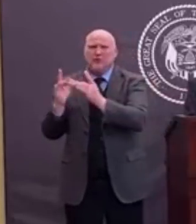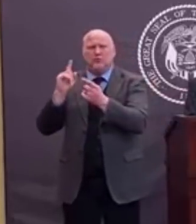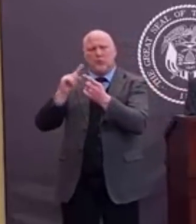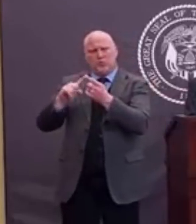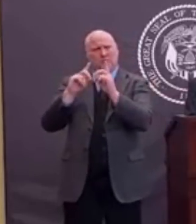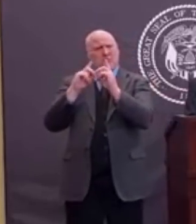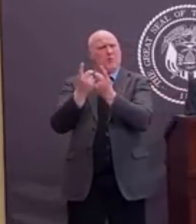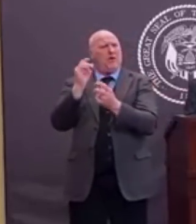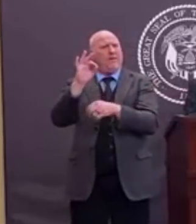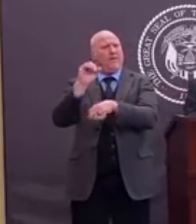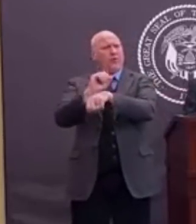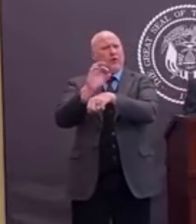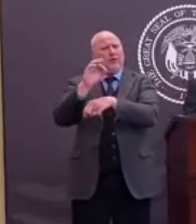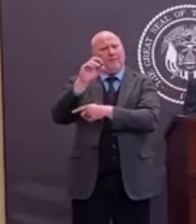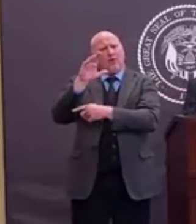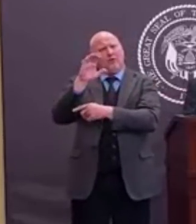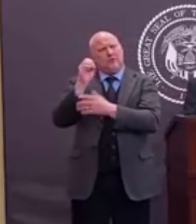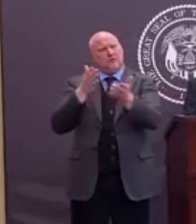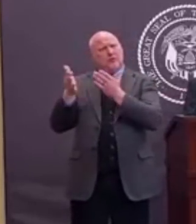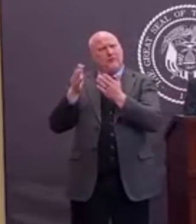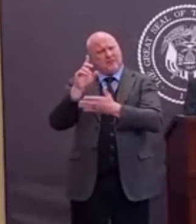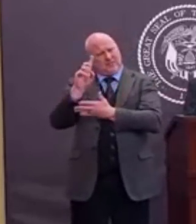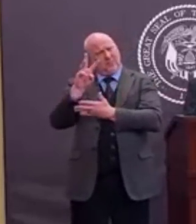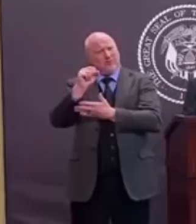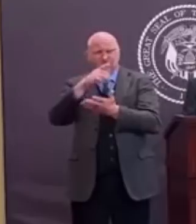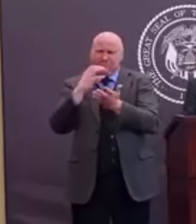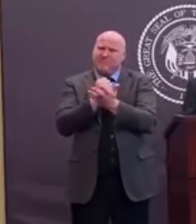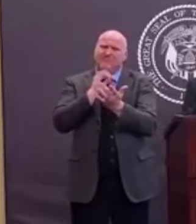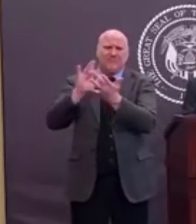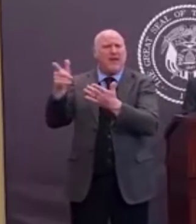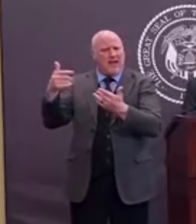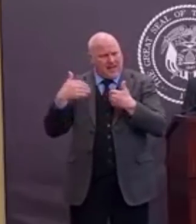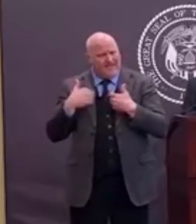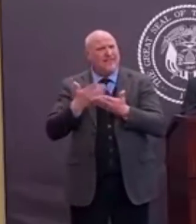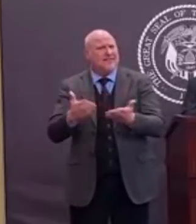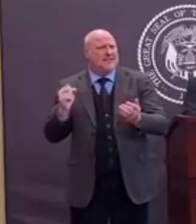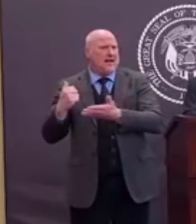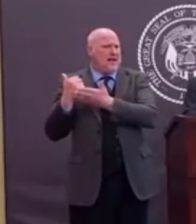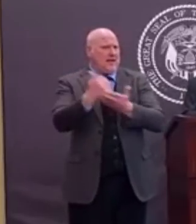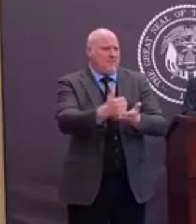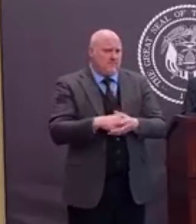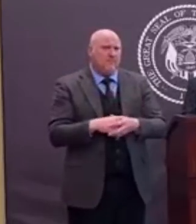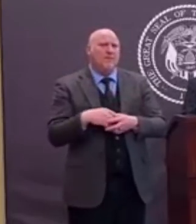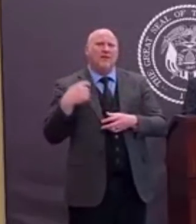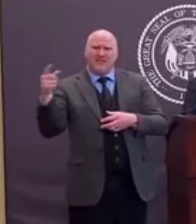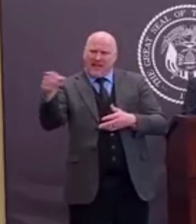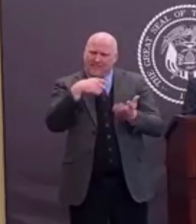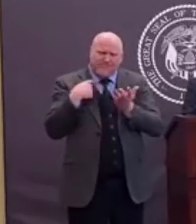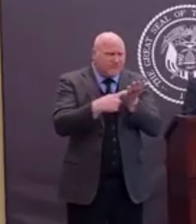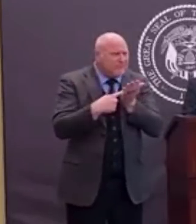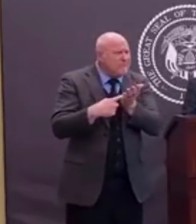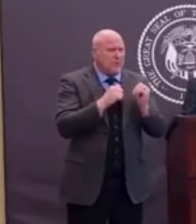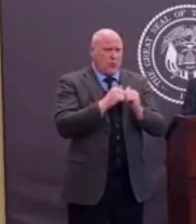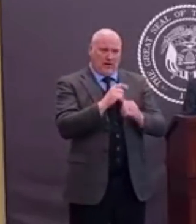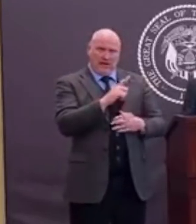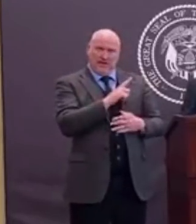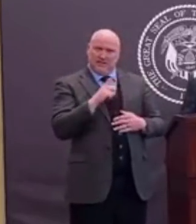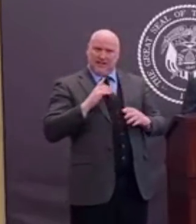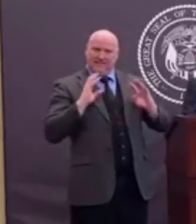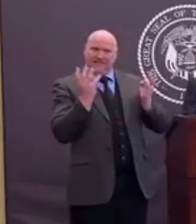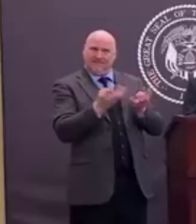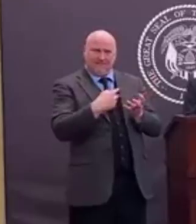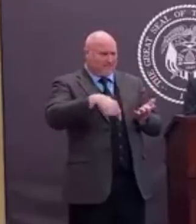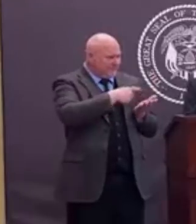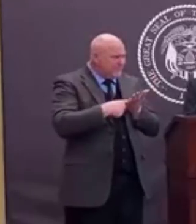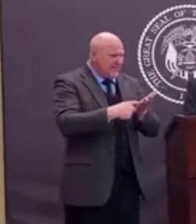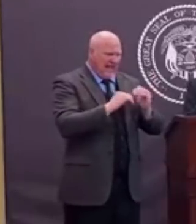see if we have any programs to help with our business community that are needing a bridge to get through these troubled times. And so we're going to be